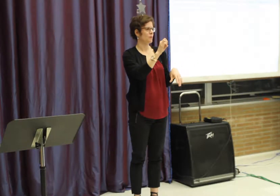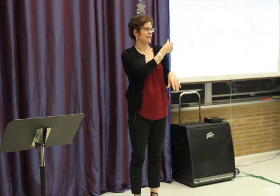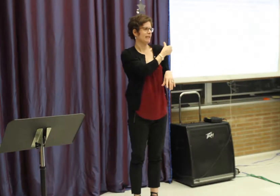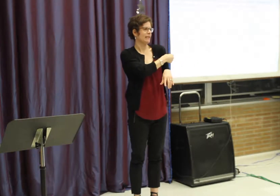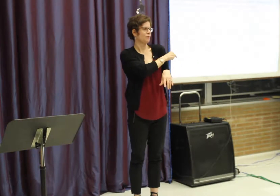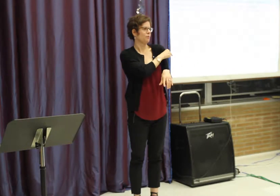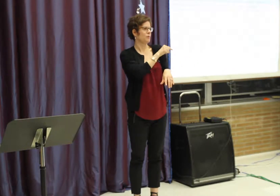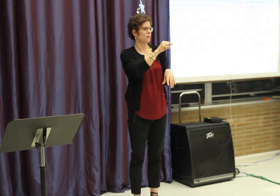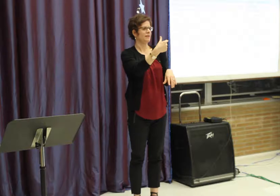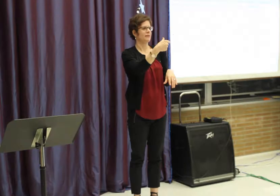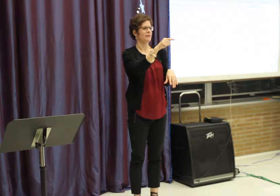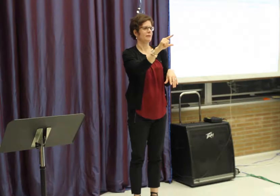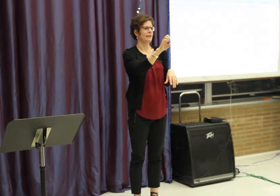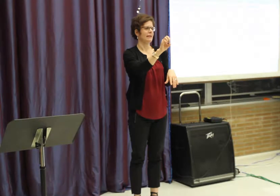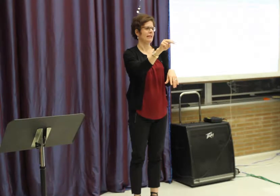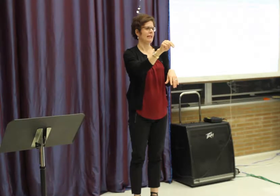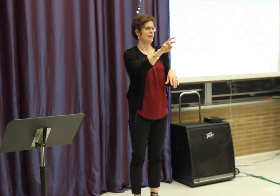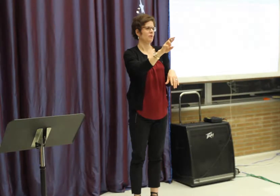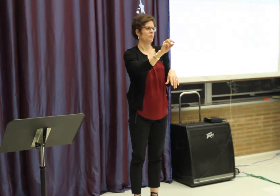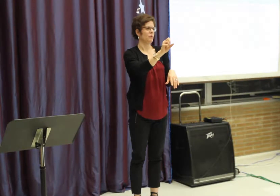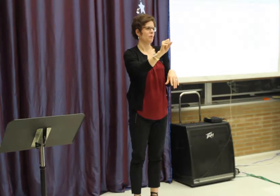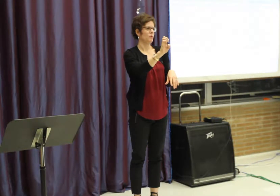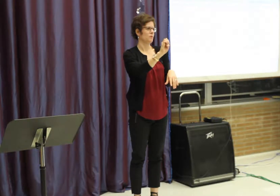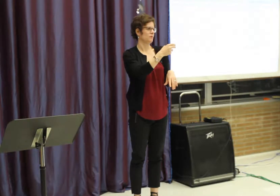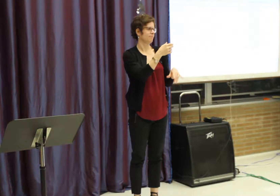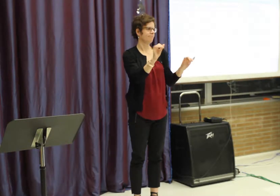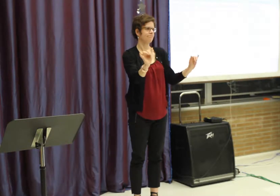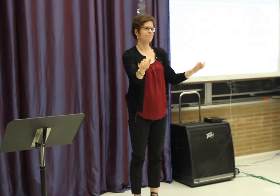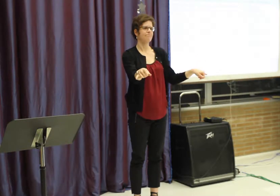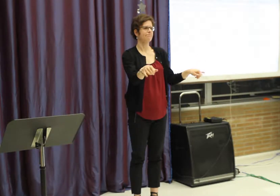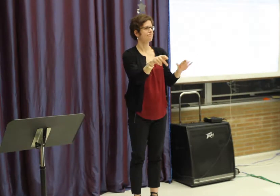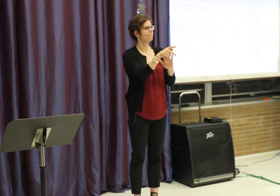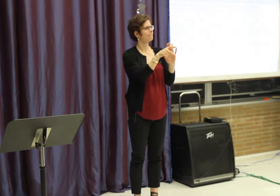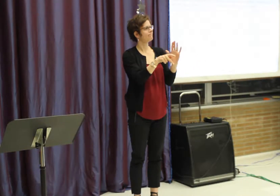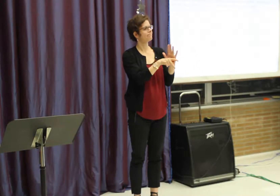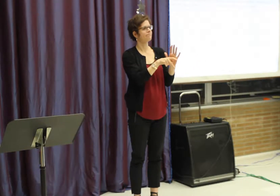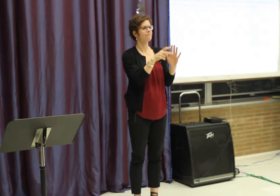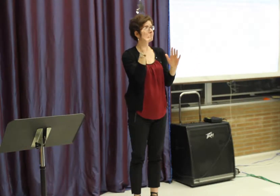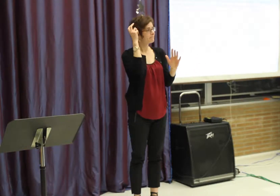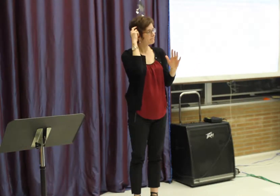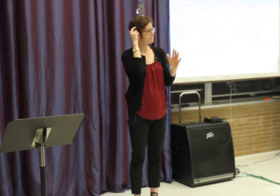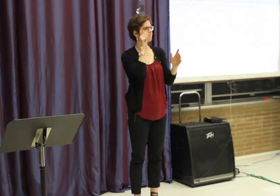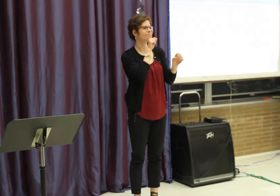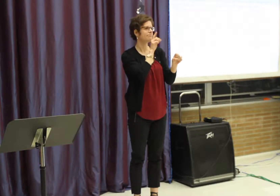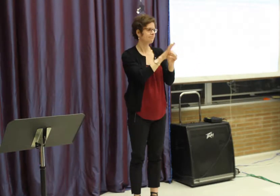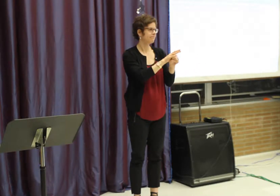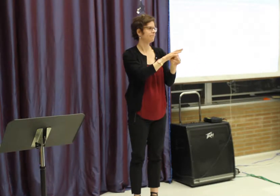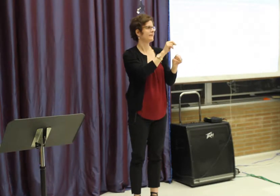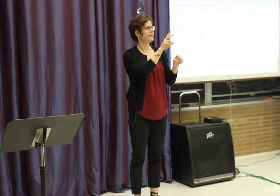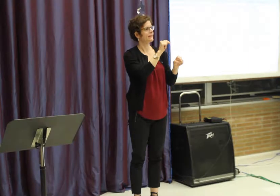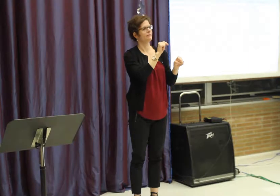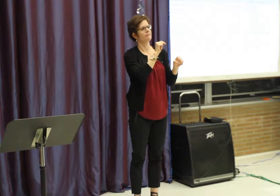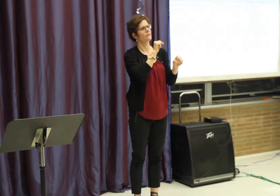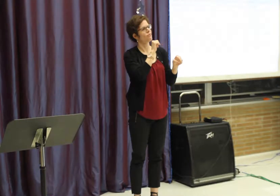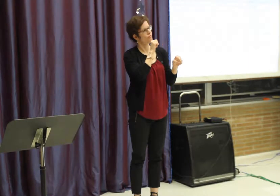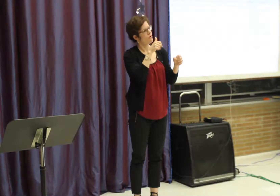There is also a hospital in Alberta by the name of Glen Rose, a children's hospital that also adheres to these policies.